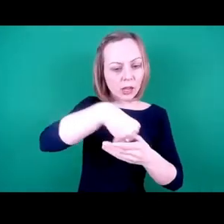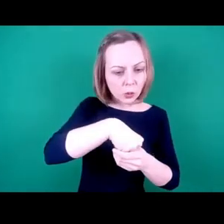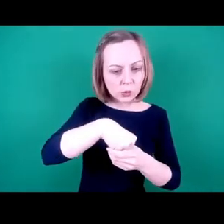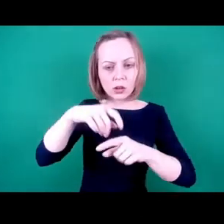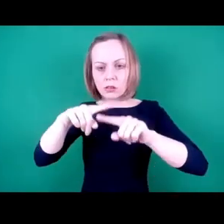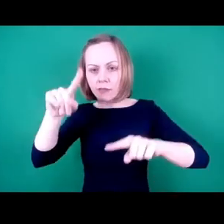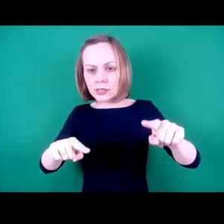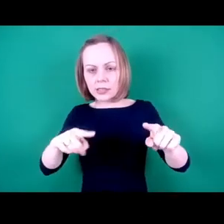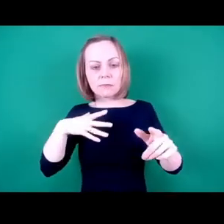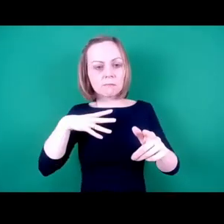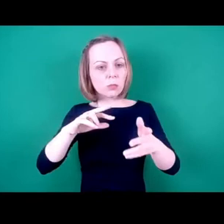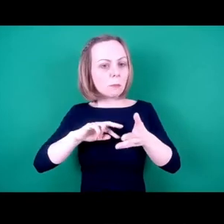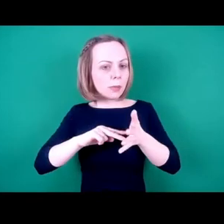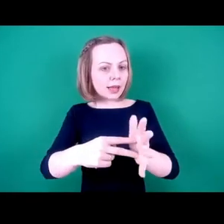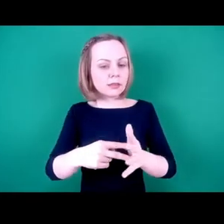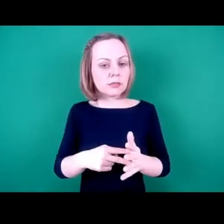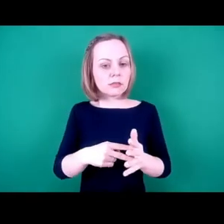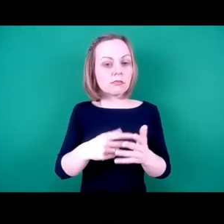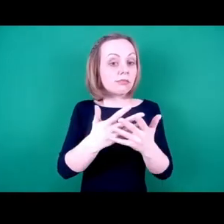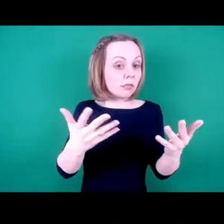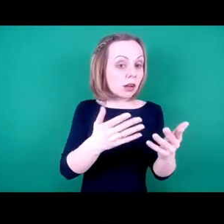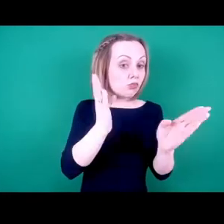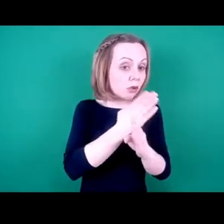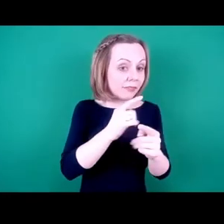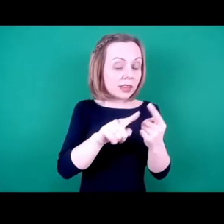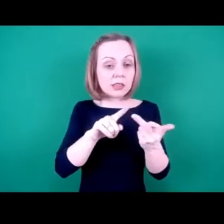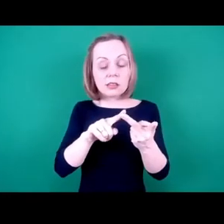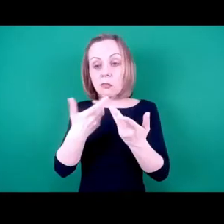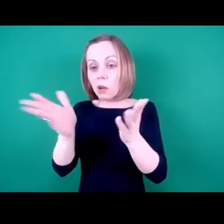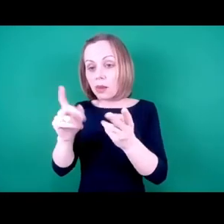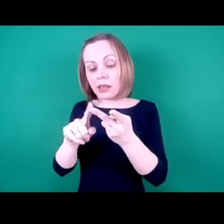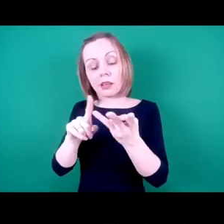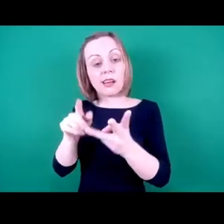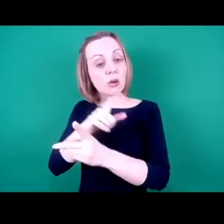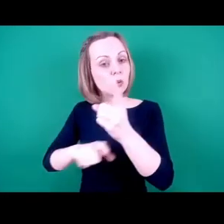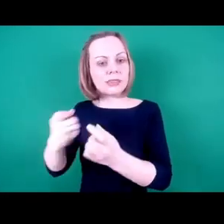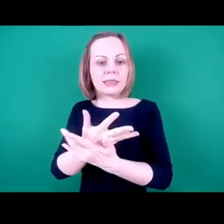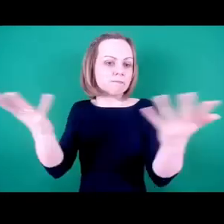inclusion. That's private, public and community organisations.